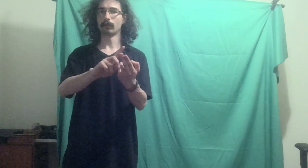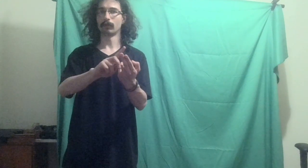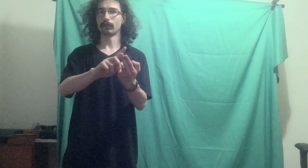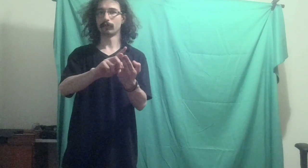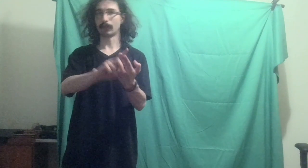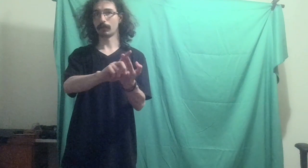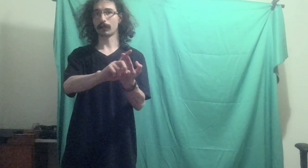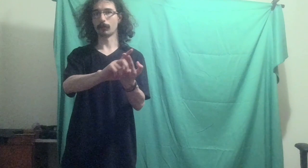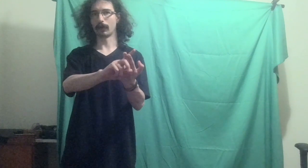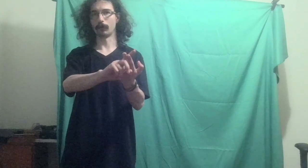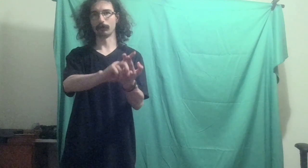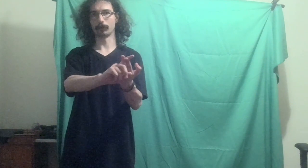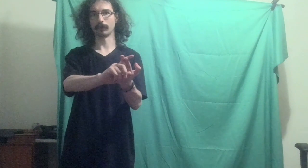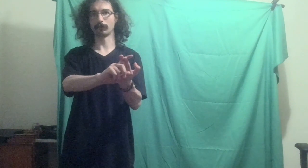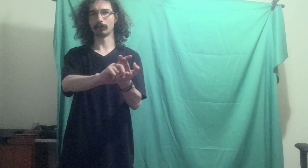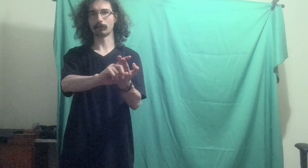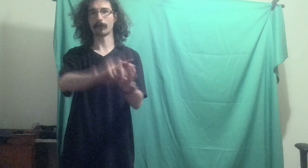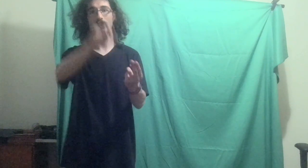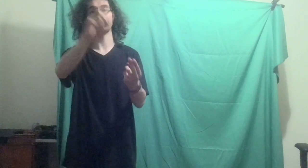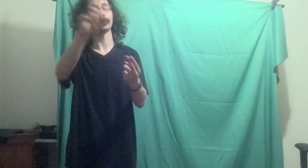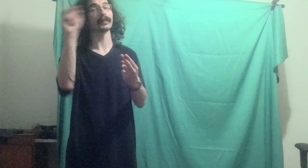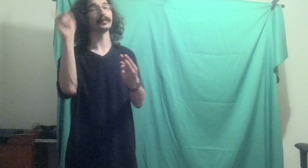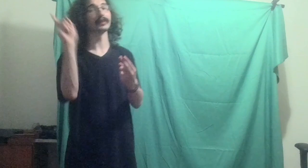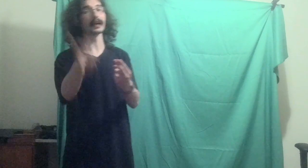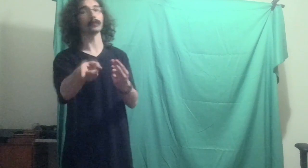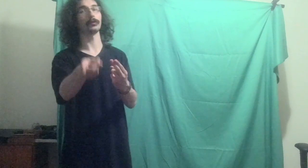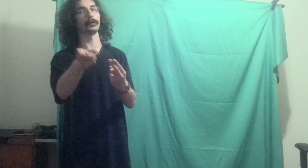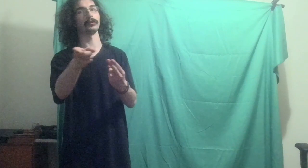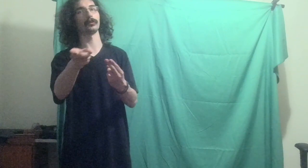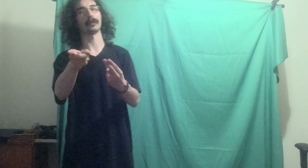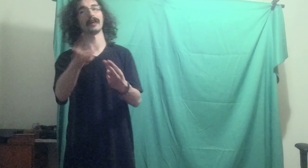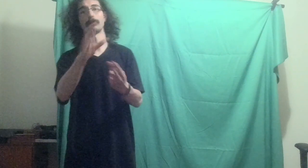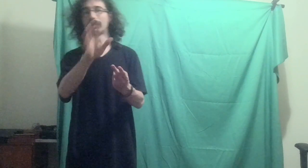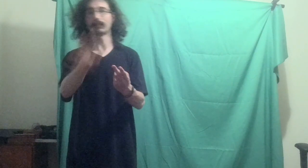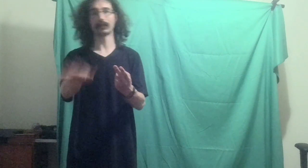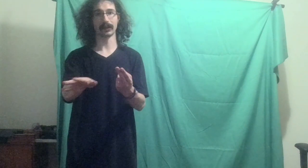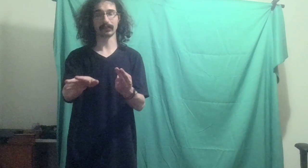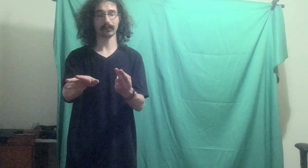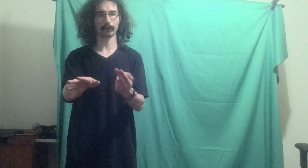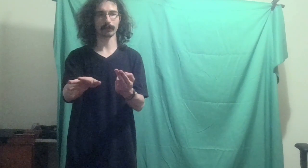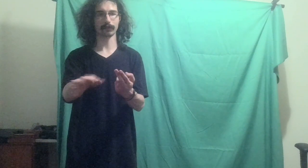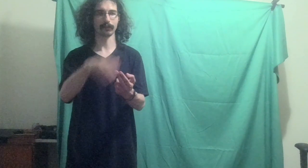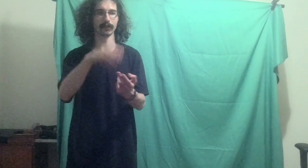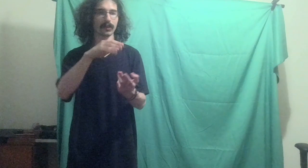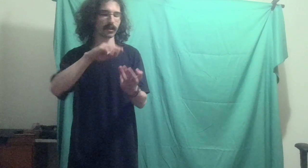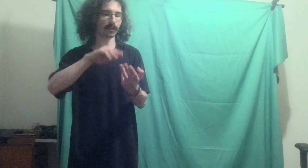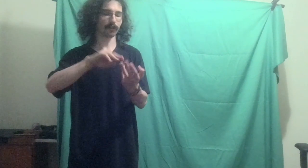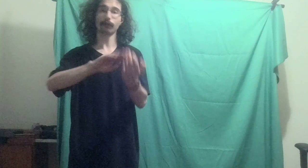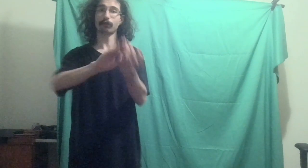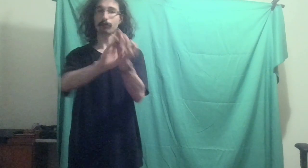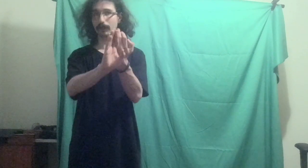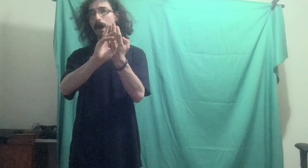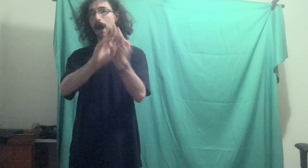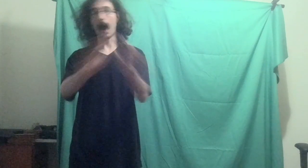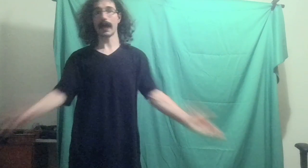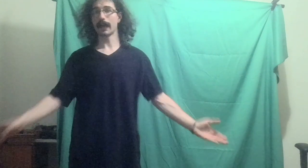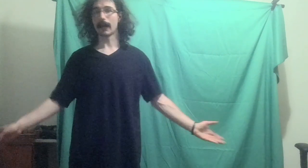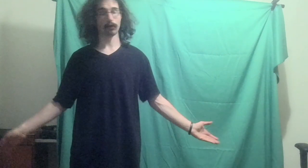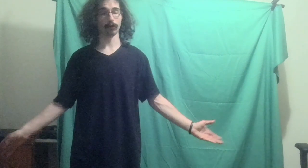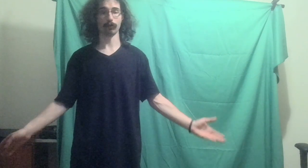same thing, we got over 200 subscribers except I did ask people to subscribe. We basically got the same result. Year 3, I got no growth,